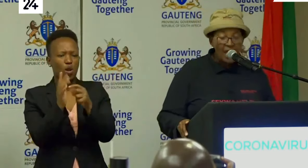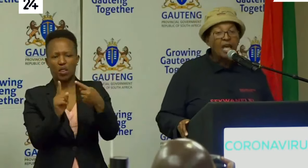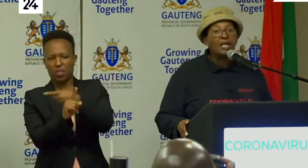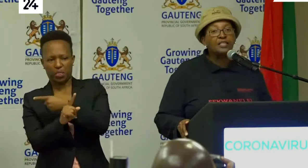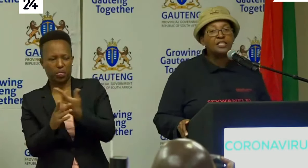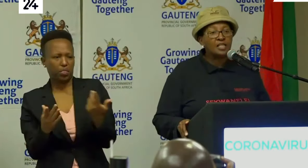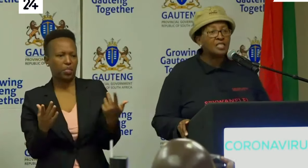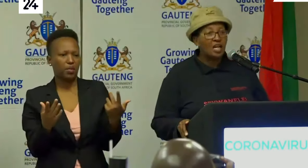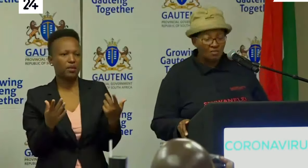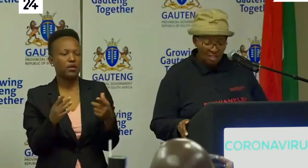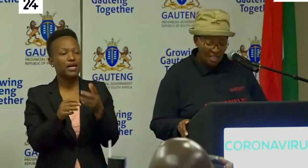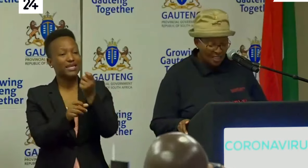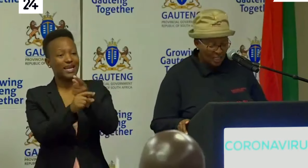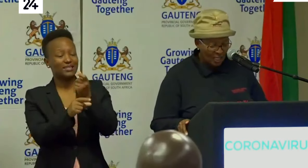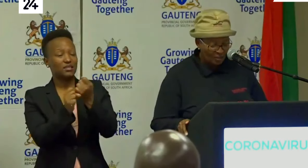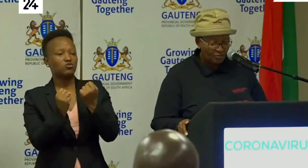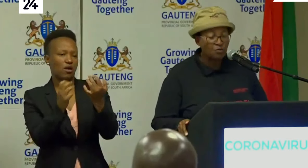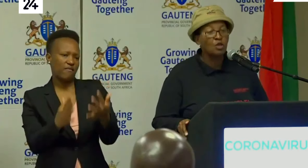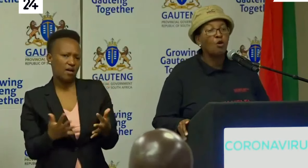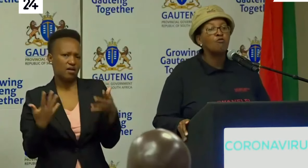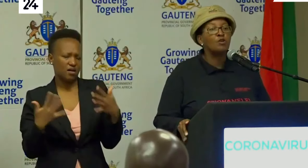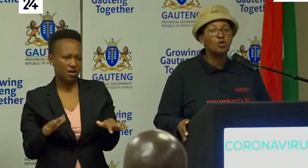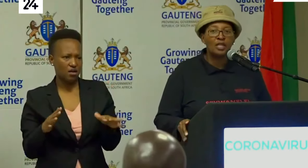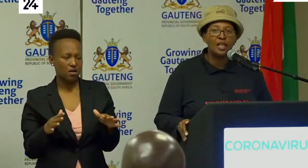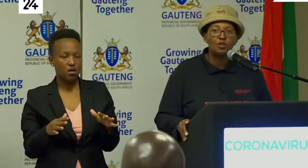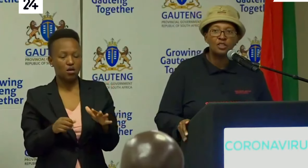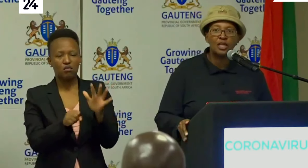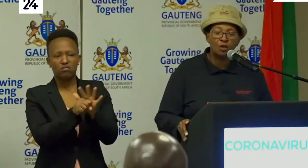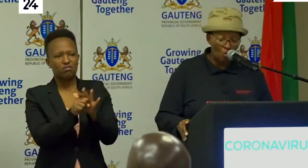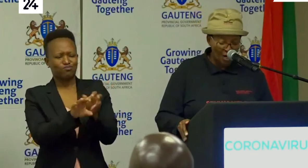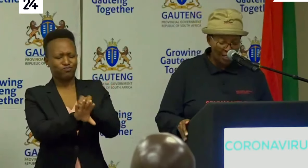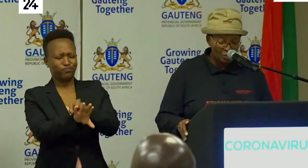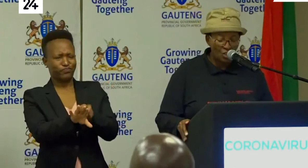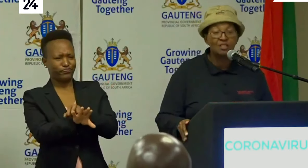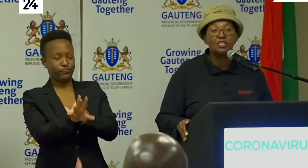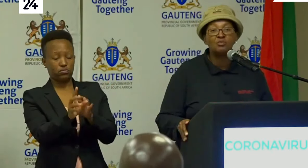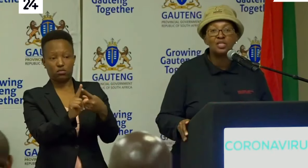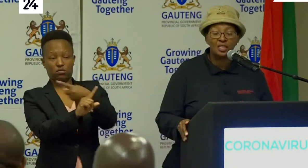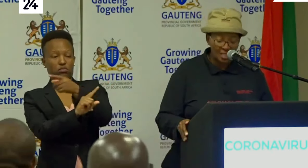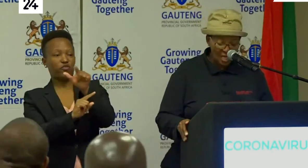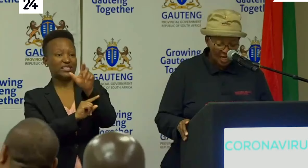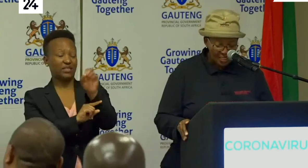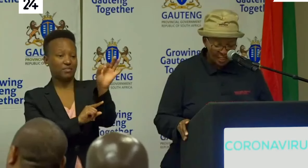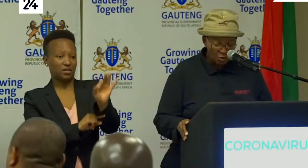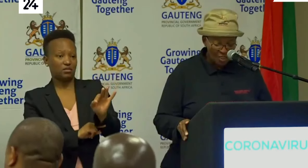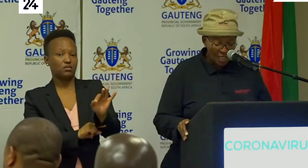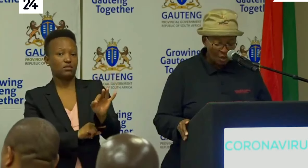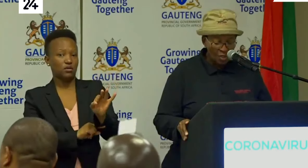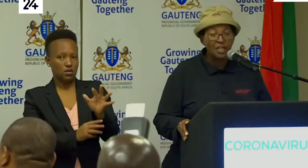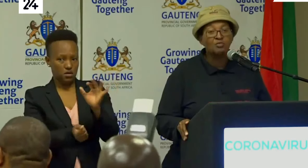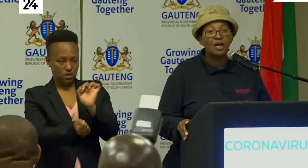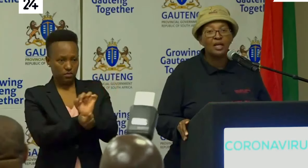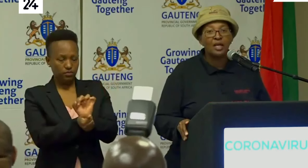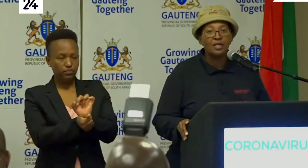and taxi drivers that have overloaded and not complying to the 70% that was